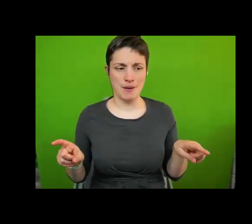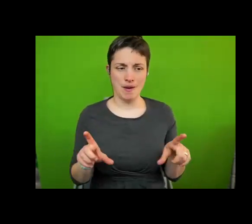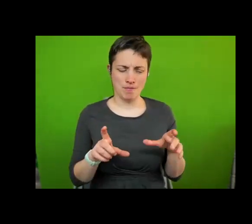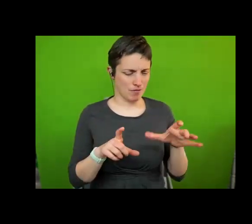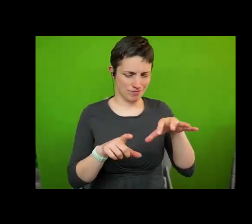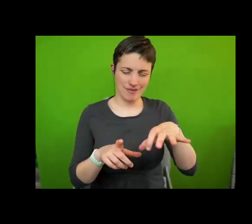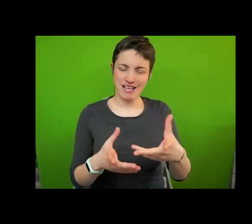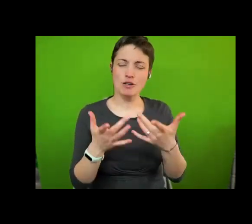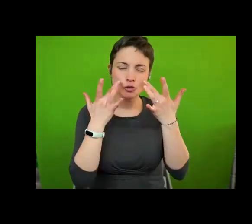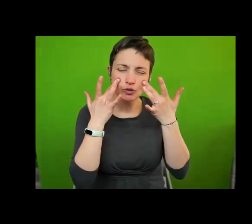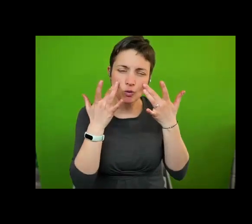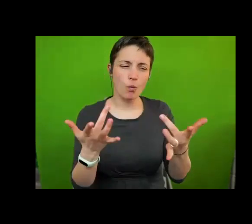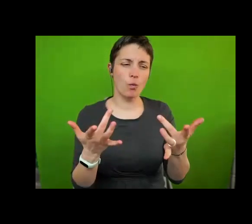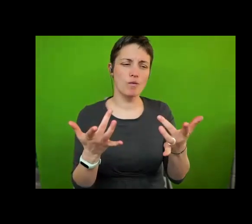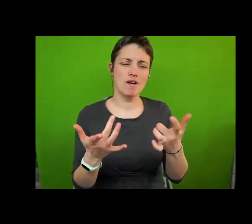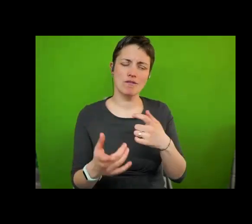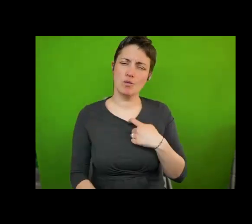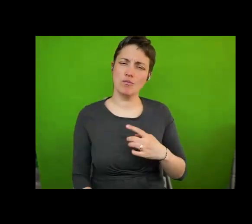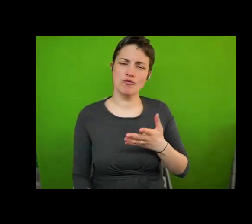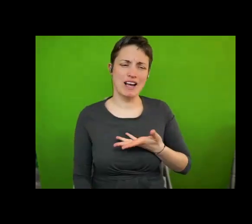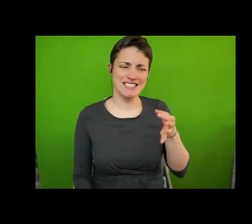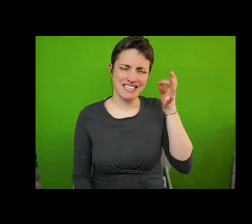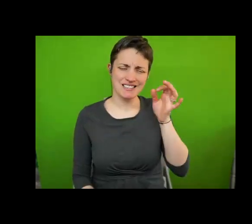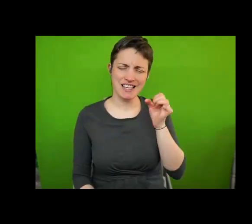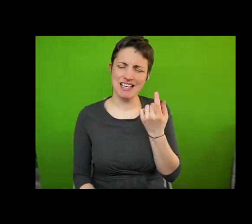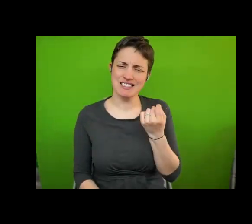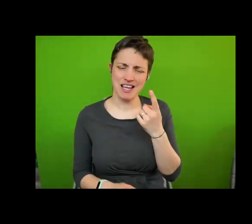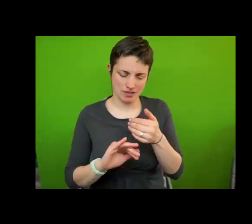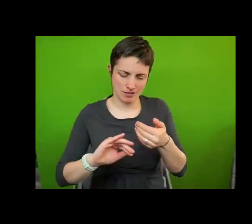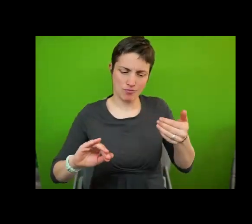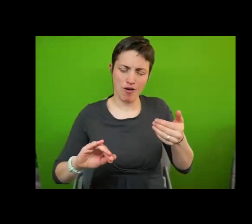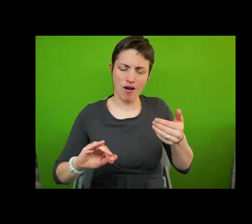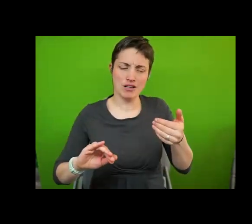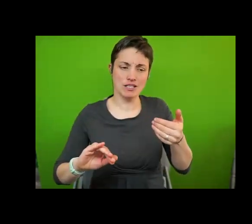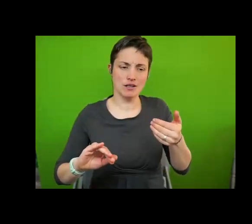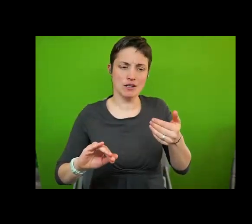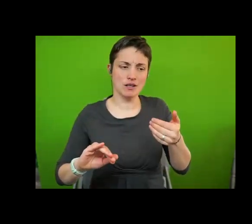of the human rights city's idea away from being isolated